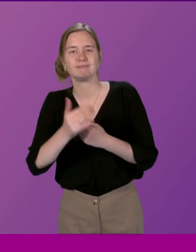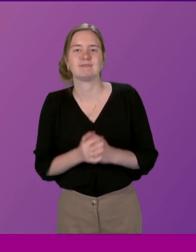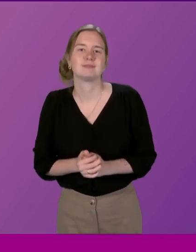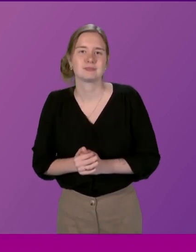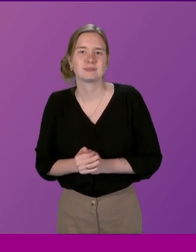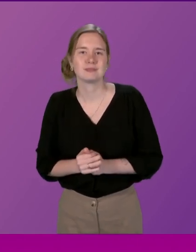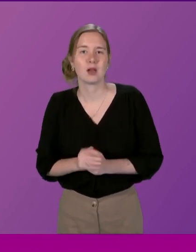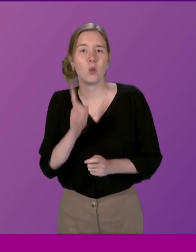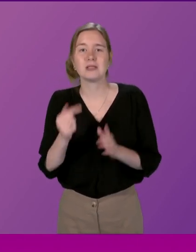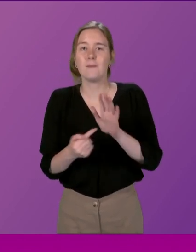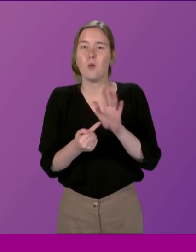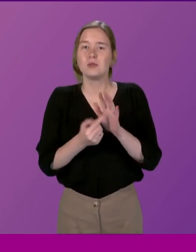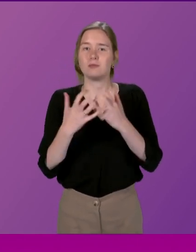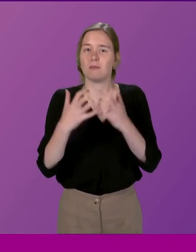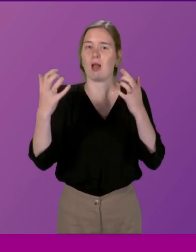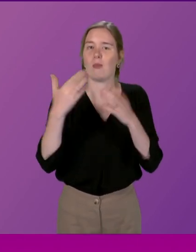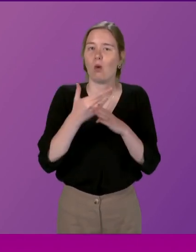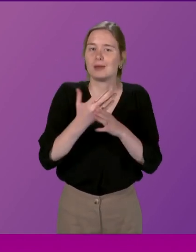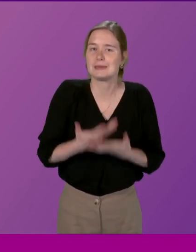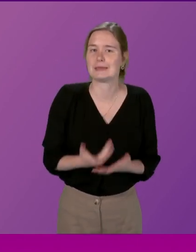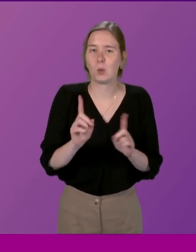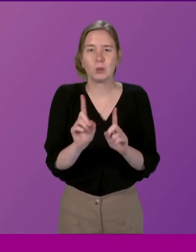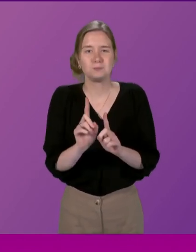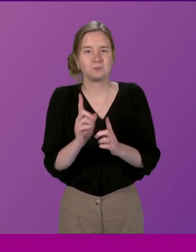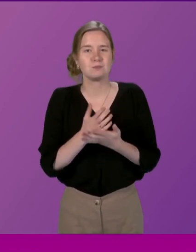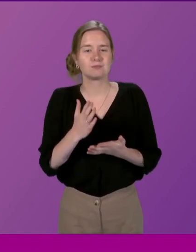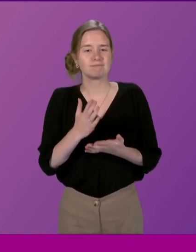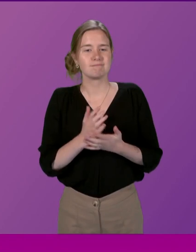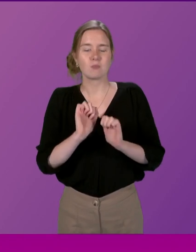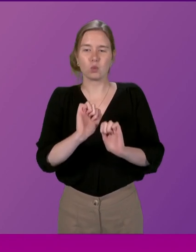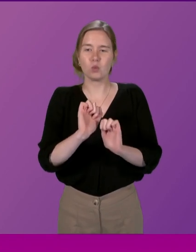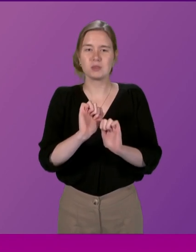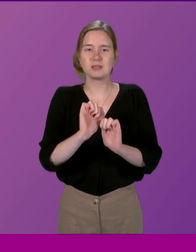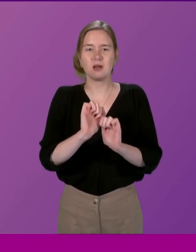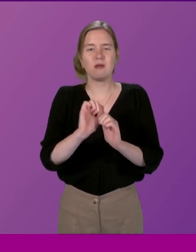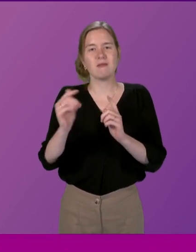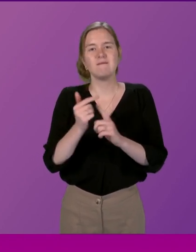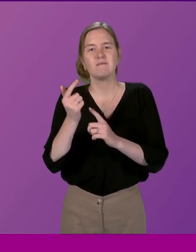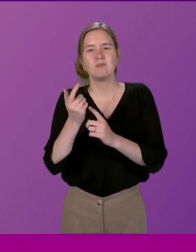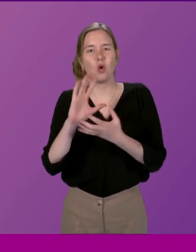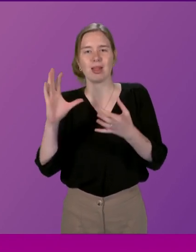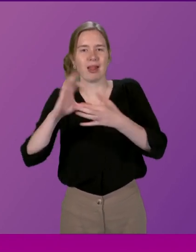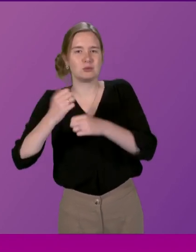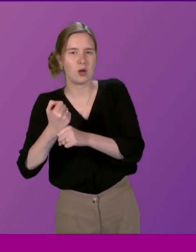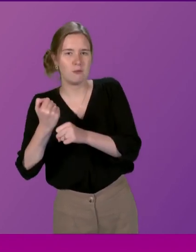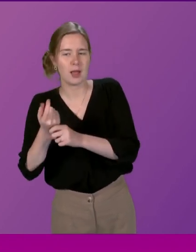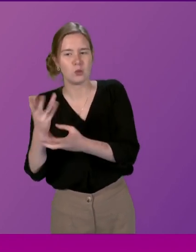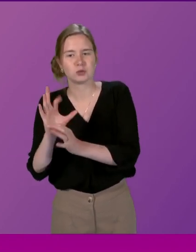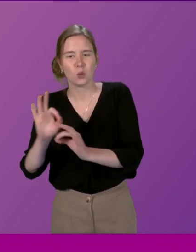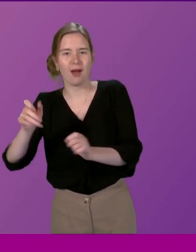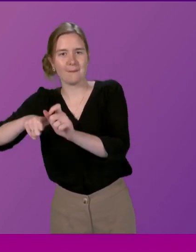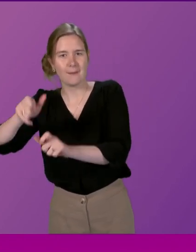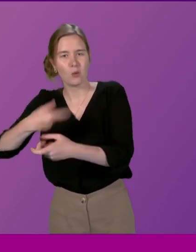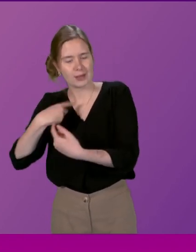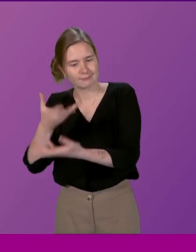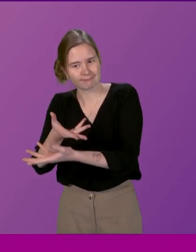will be important to the success of Parliament's work here will be ensuring that those furthest from Government and seldom heard voices are being listened to,